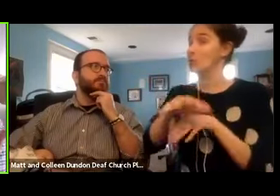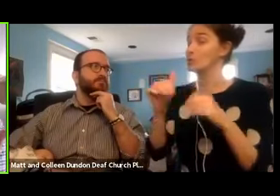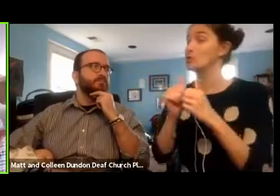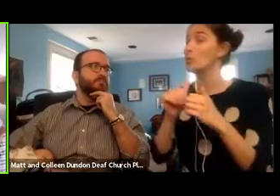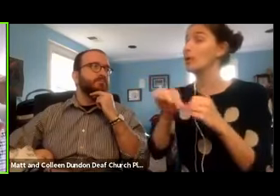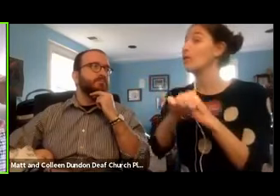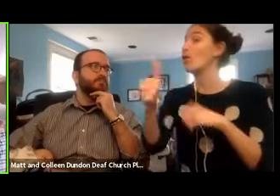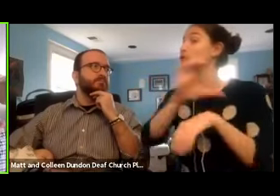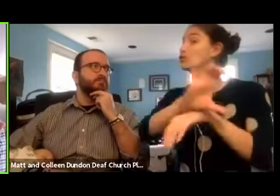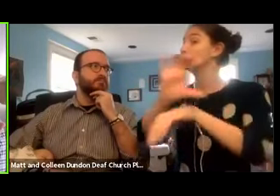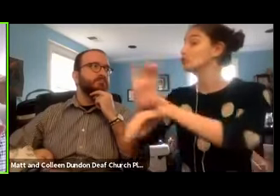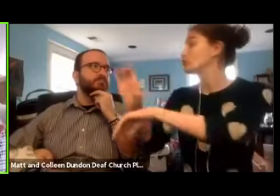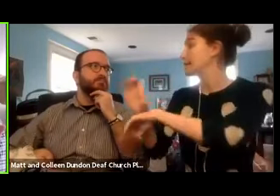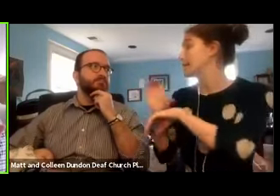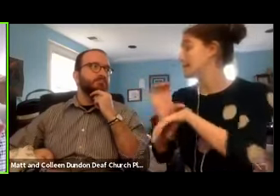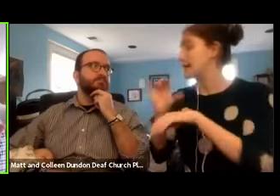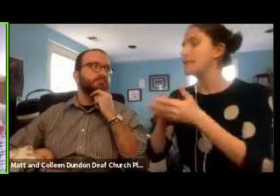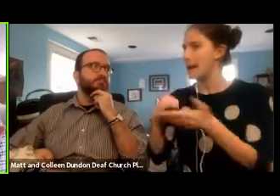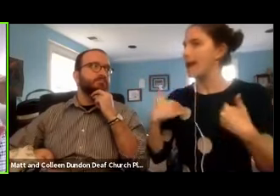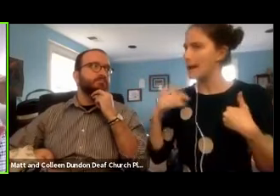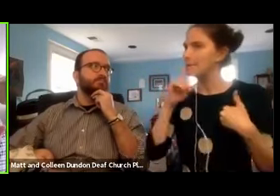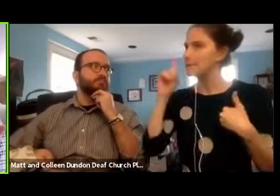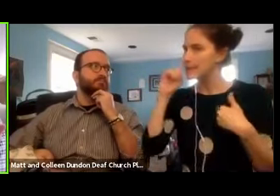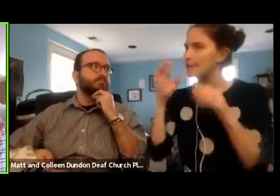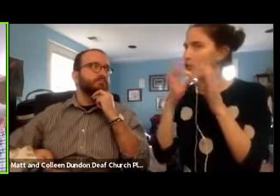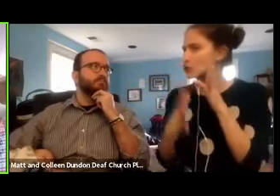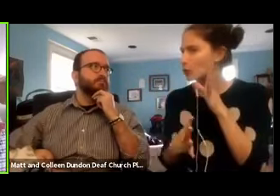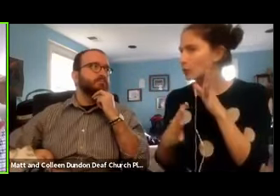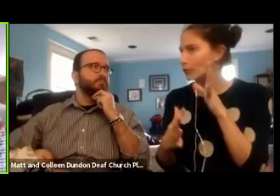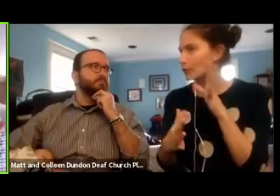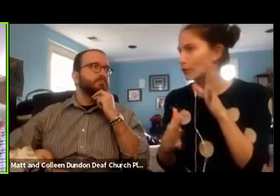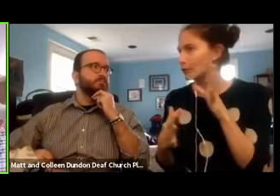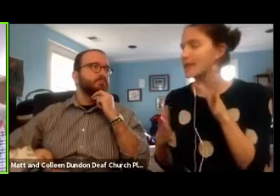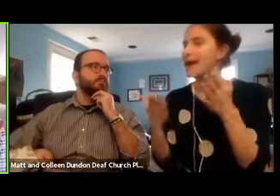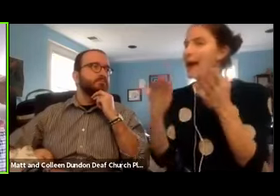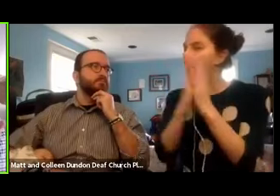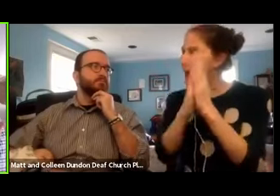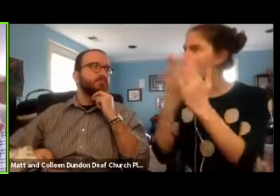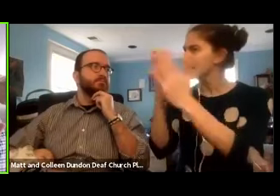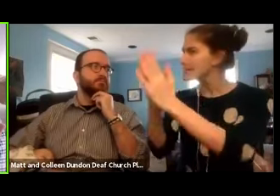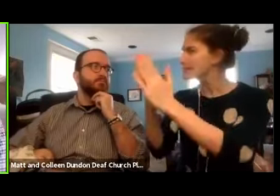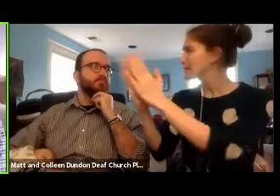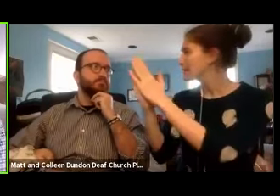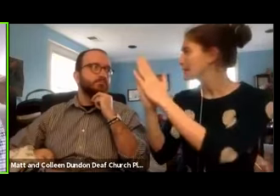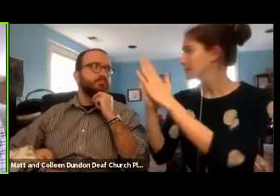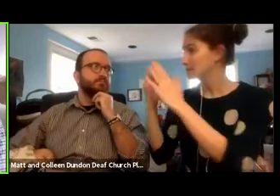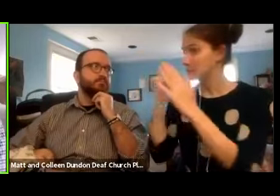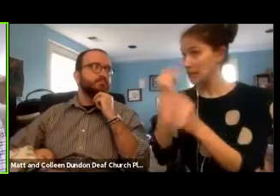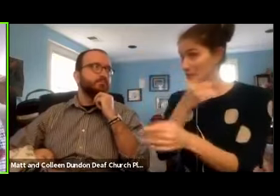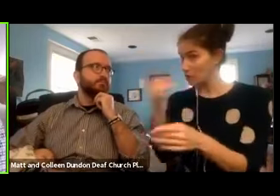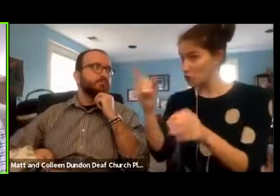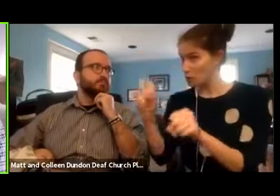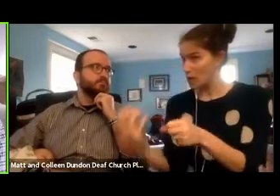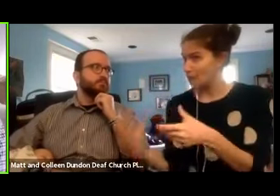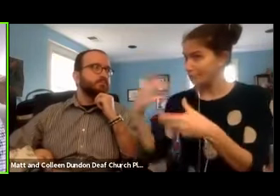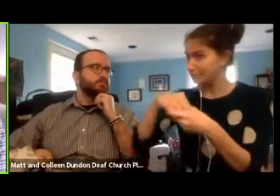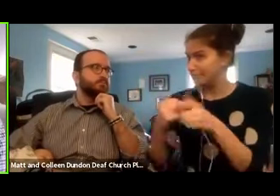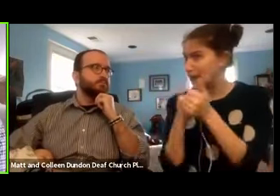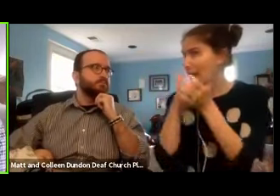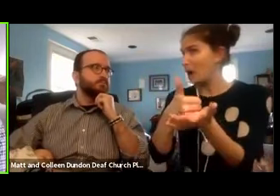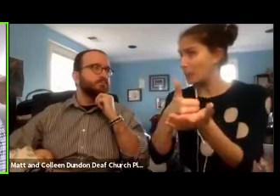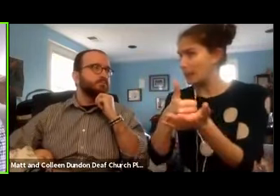other churches that are, have deaf interpretation, ask if you can be involved in helping interpret